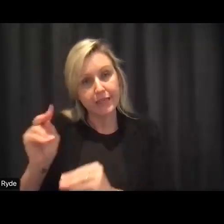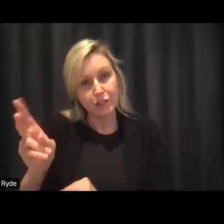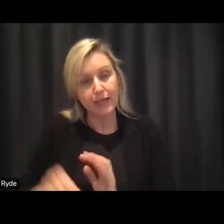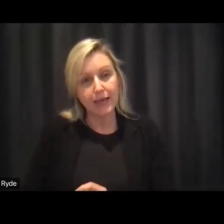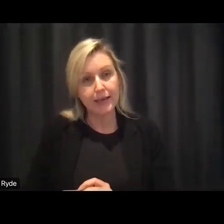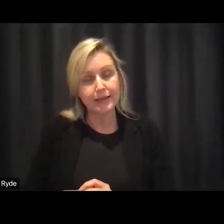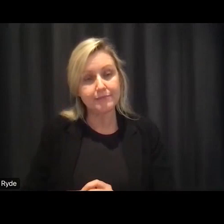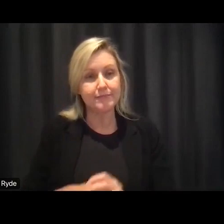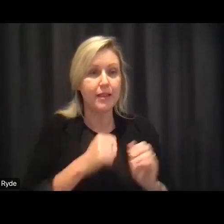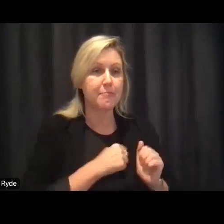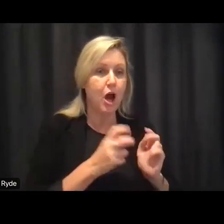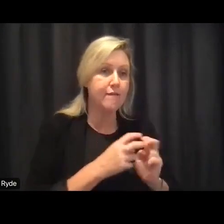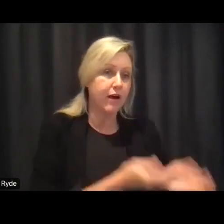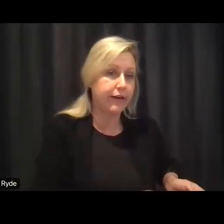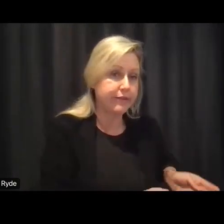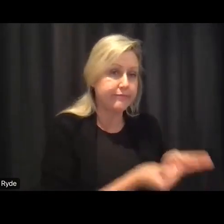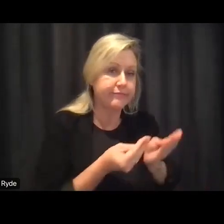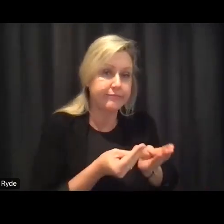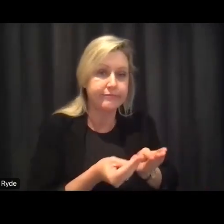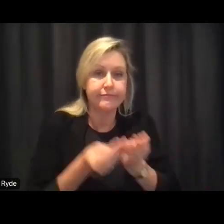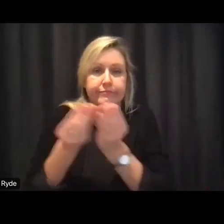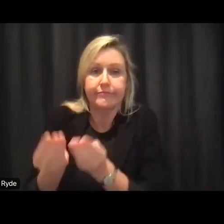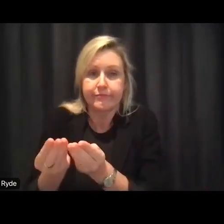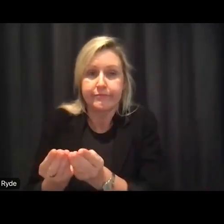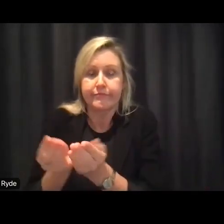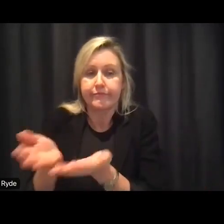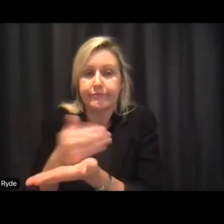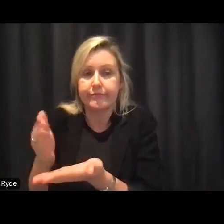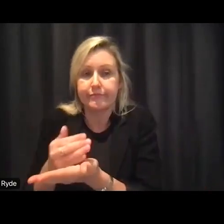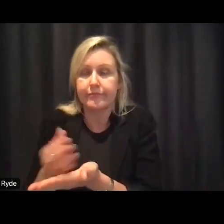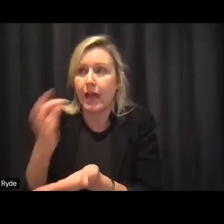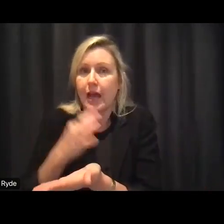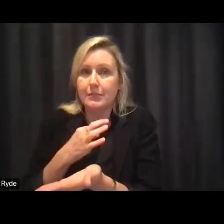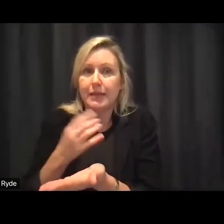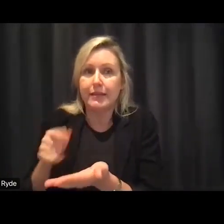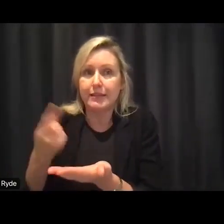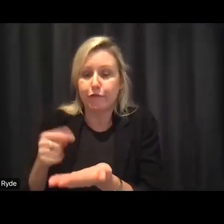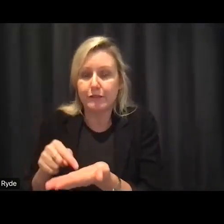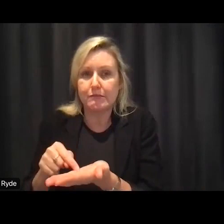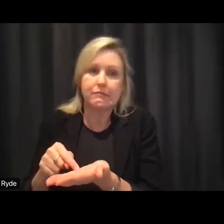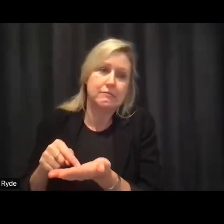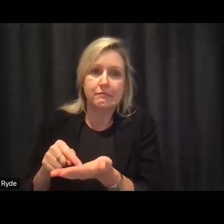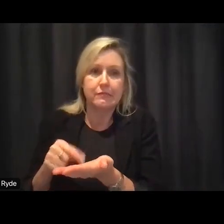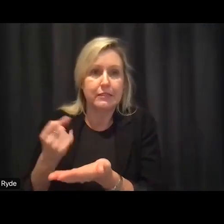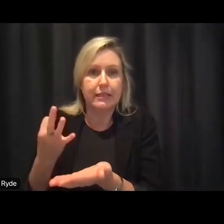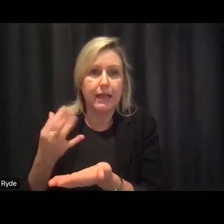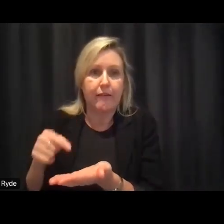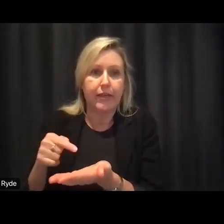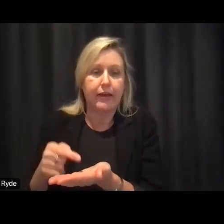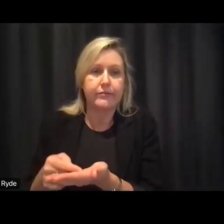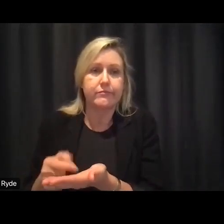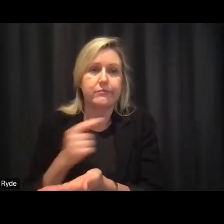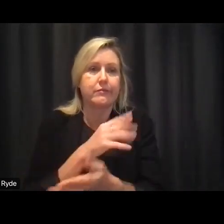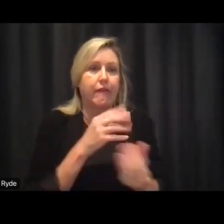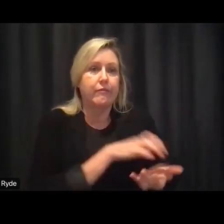um here it is and they ask for something i haven't gotten the file and i say well you know can i bring the filing cabinet as well um